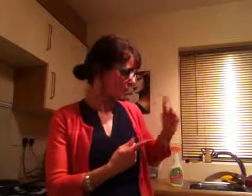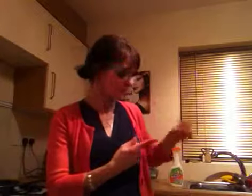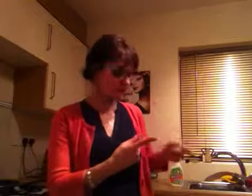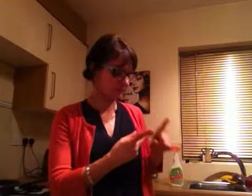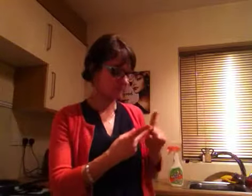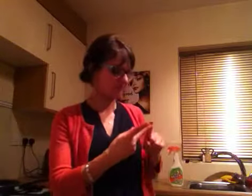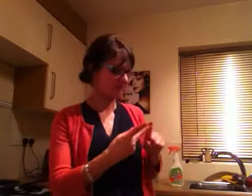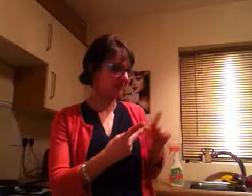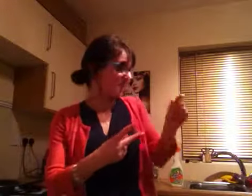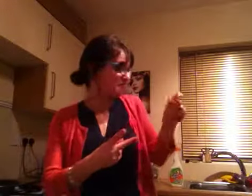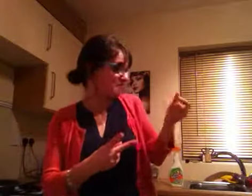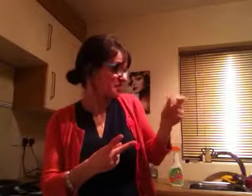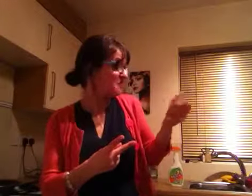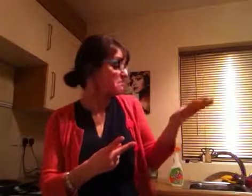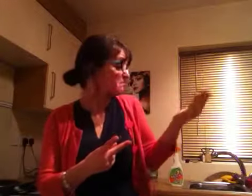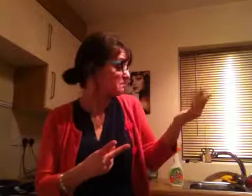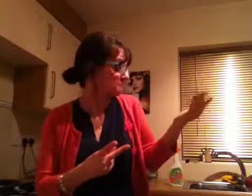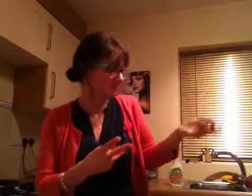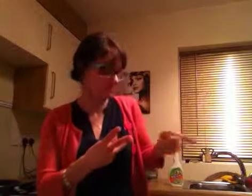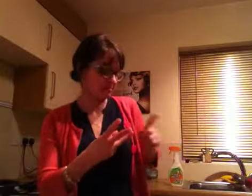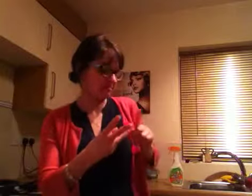when she would visit to start cleaning.